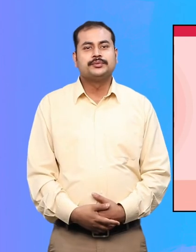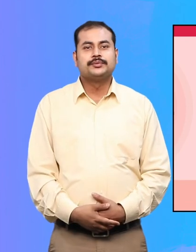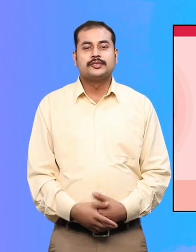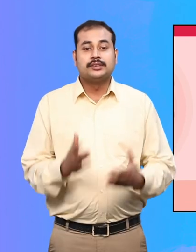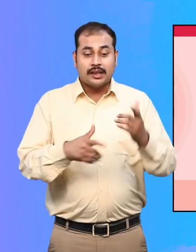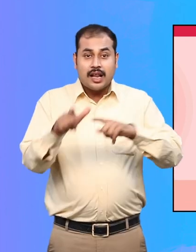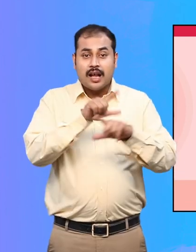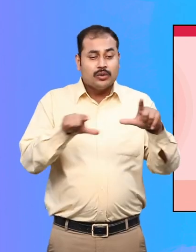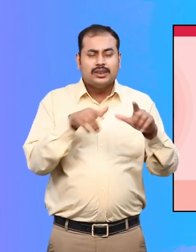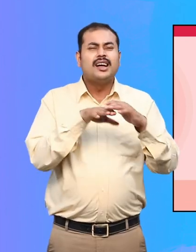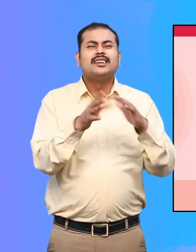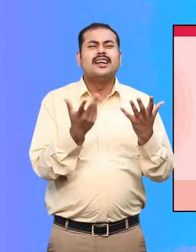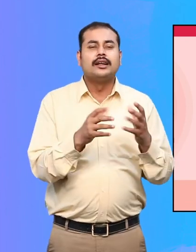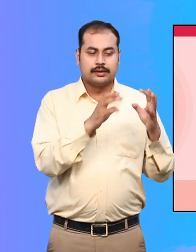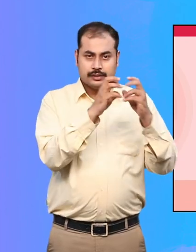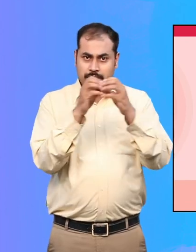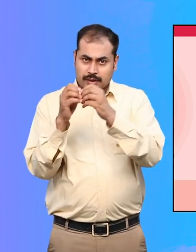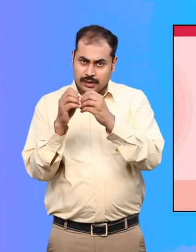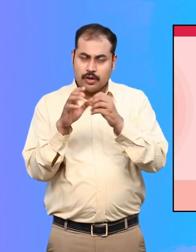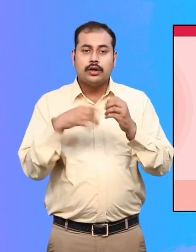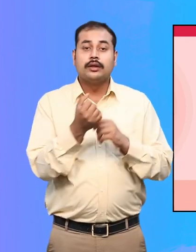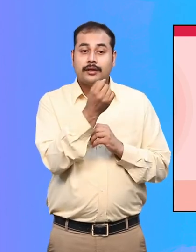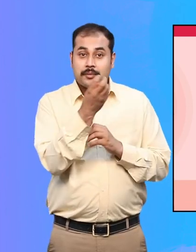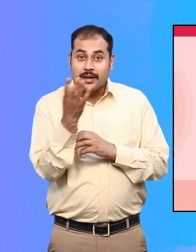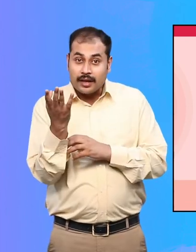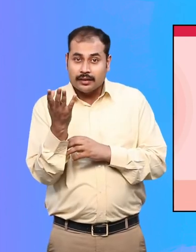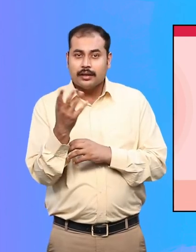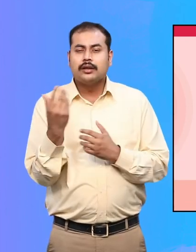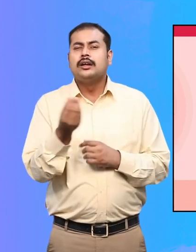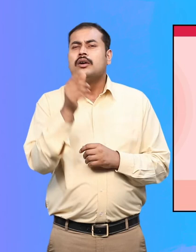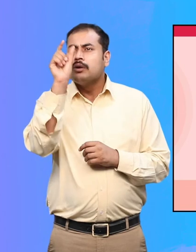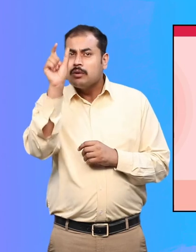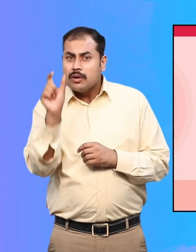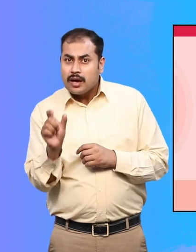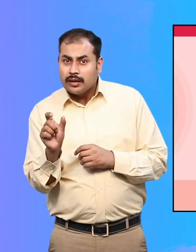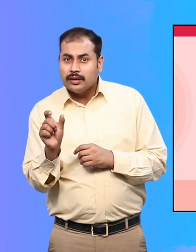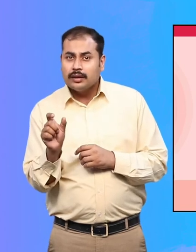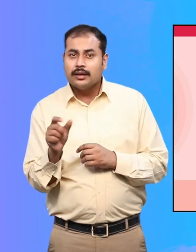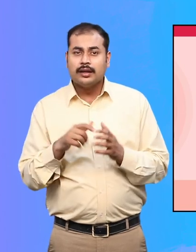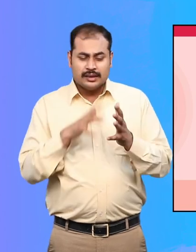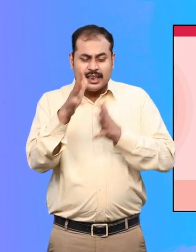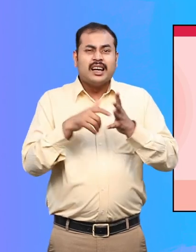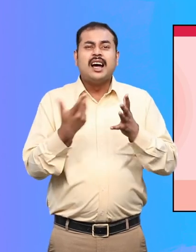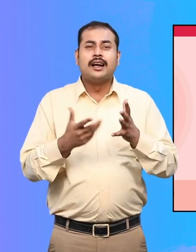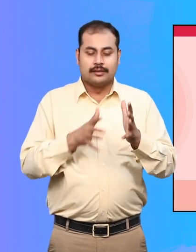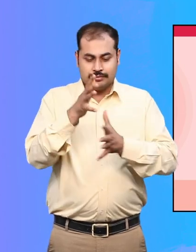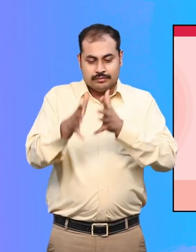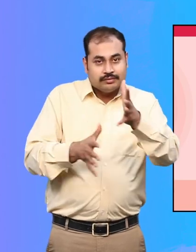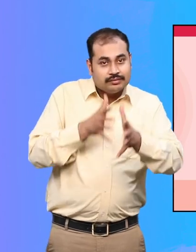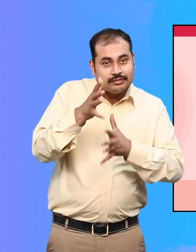The alphabets, numbers and words in this language are formed by various gestures of the hand and